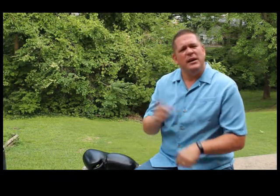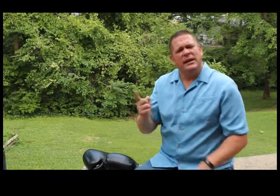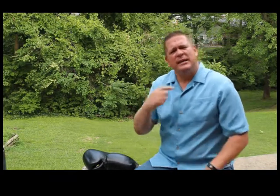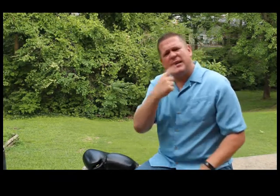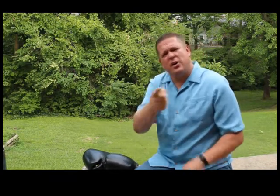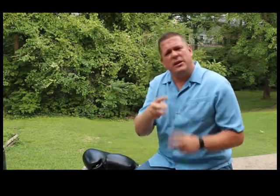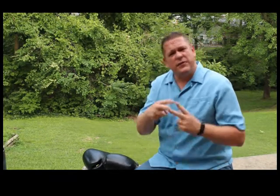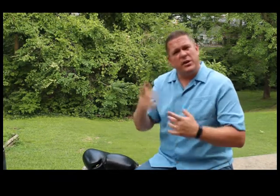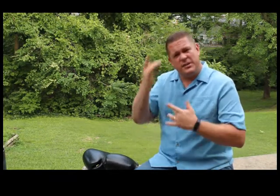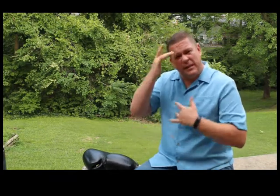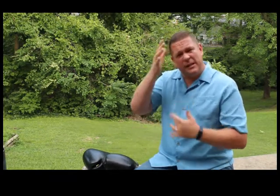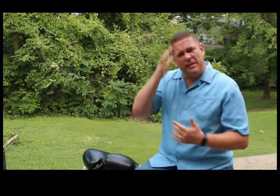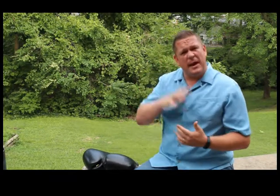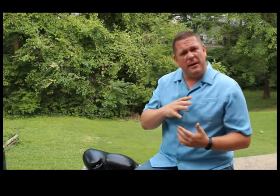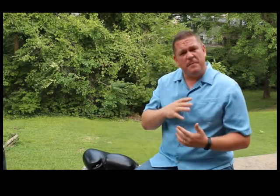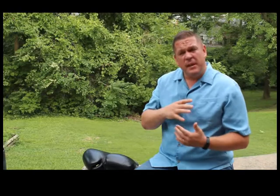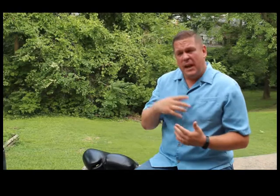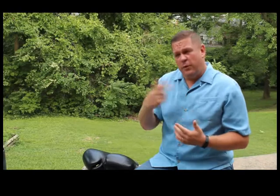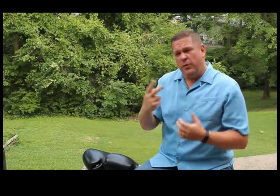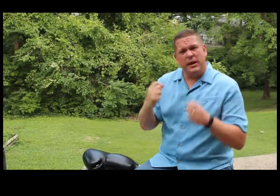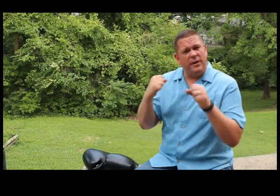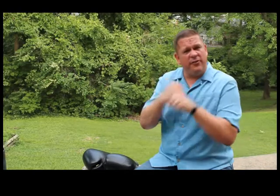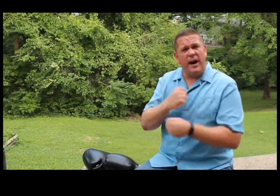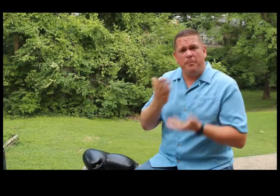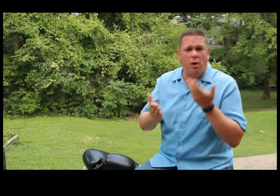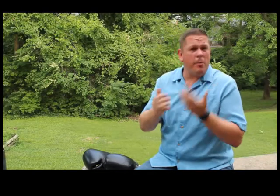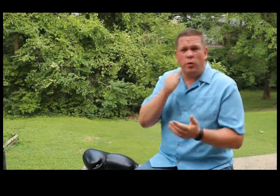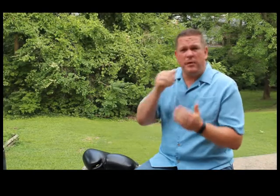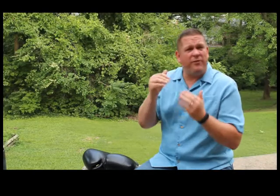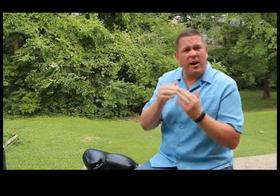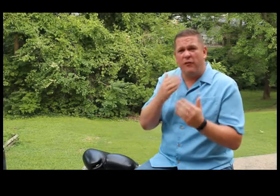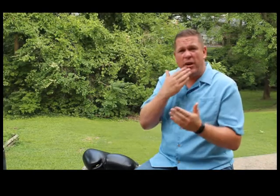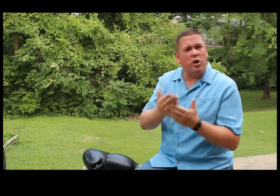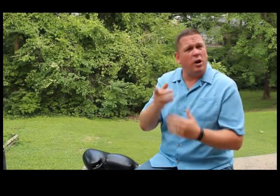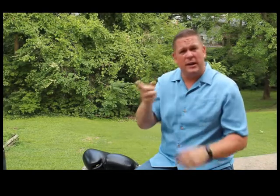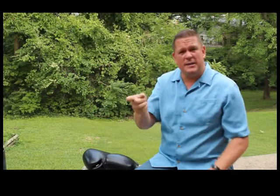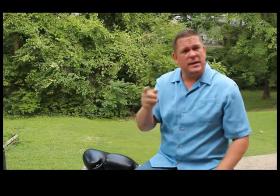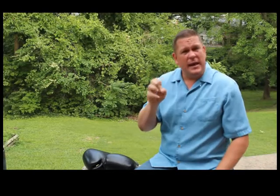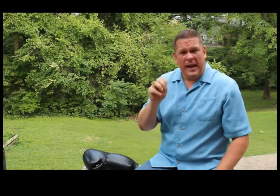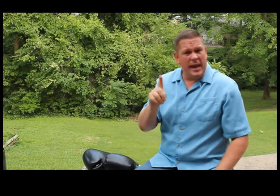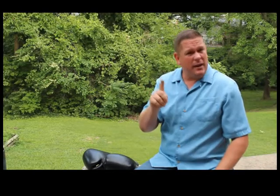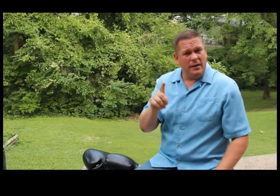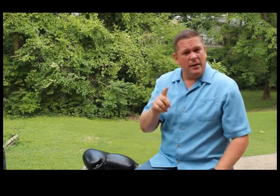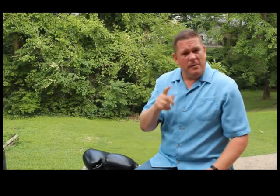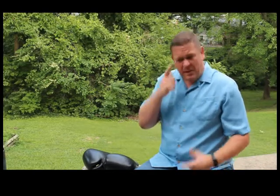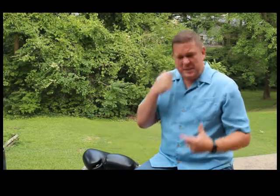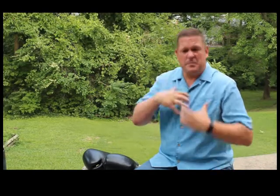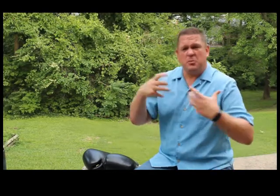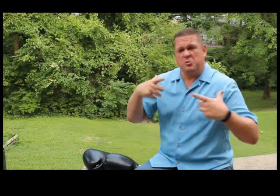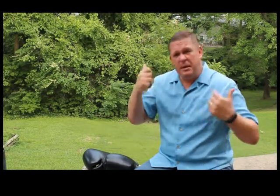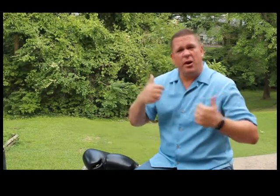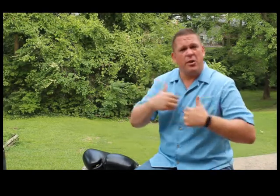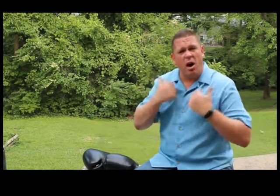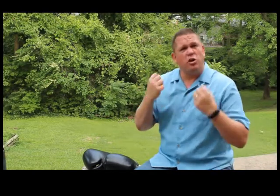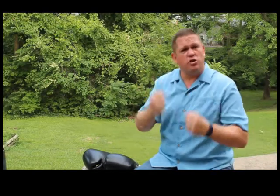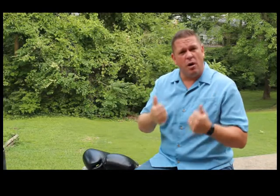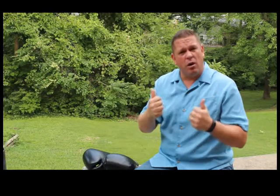He'd tell you he's a very sickly man. If we were to get in a fight, probably wouldn't be fair or very good on his end because I'm so much bigger, younger, and stronger.